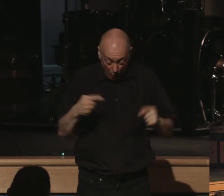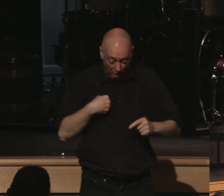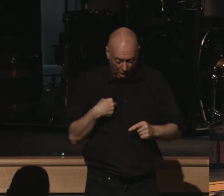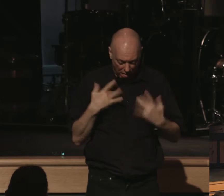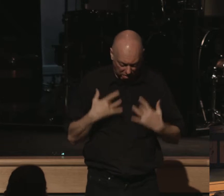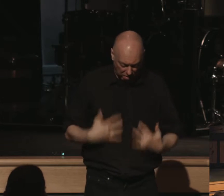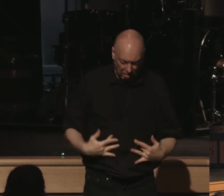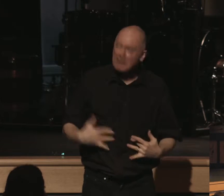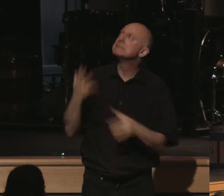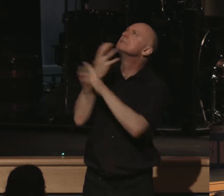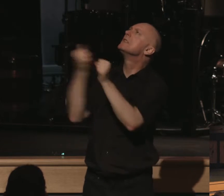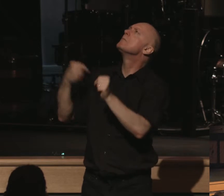saved me.